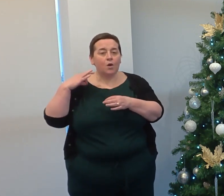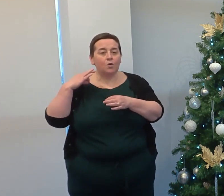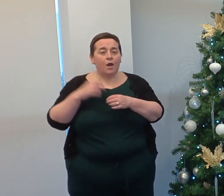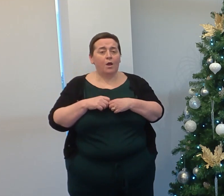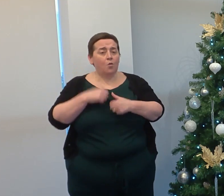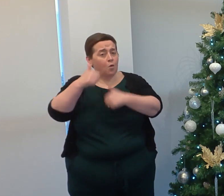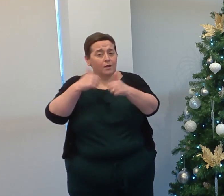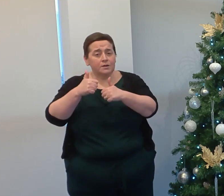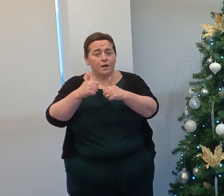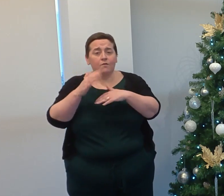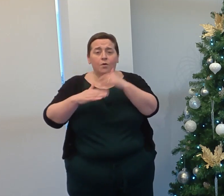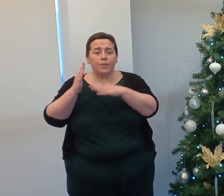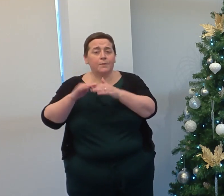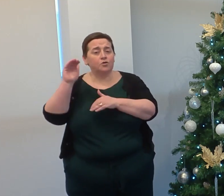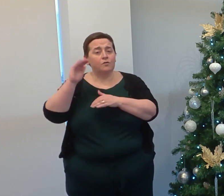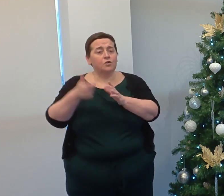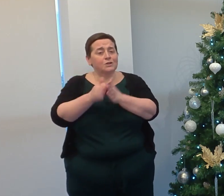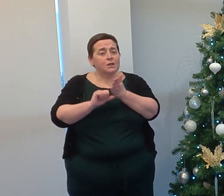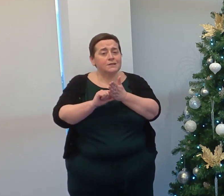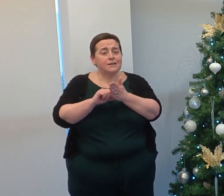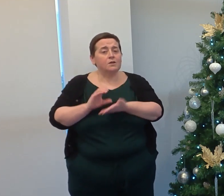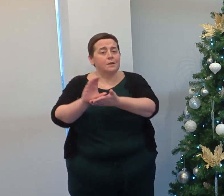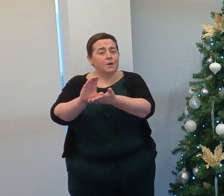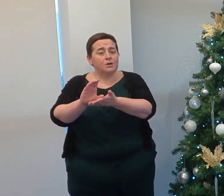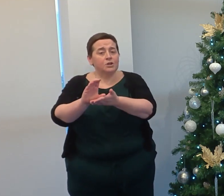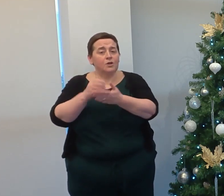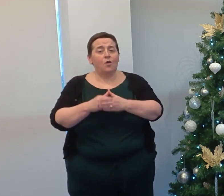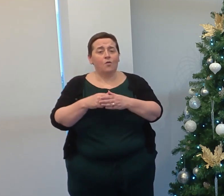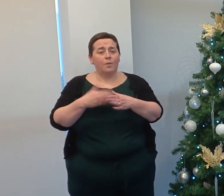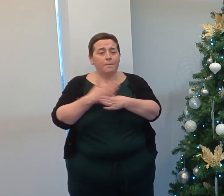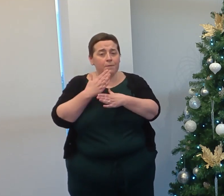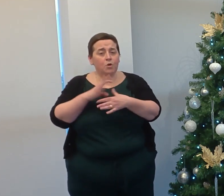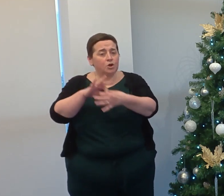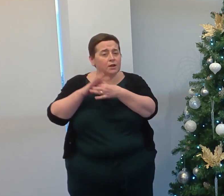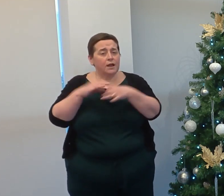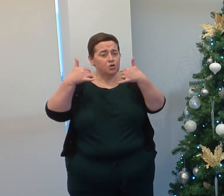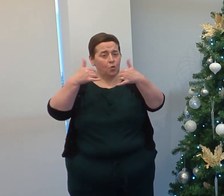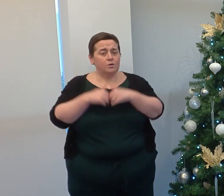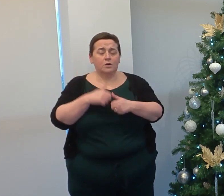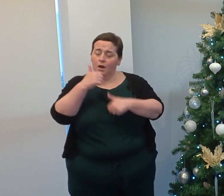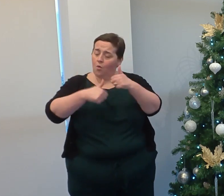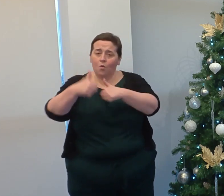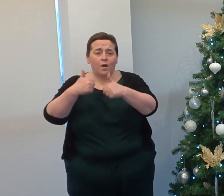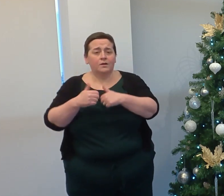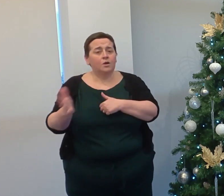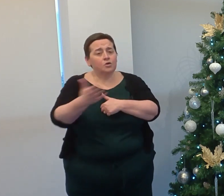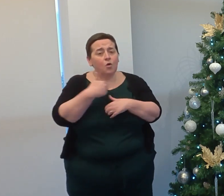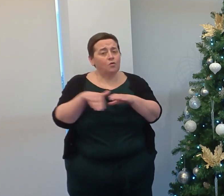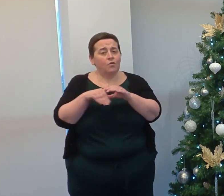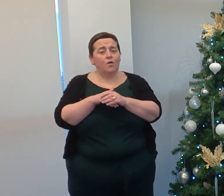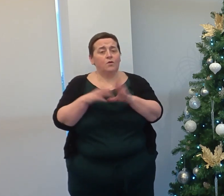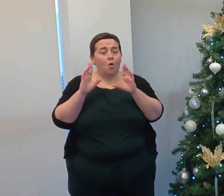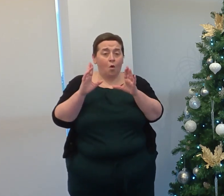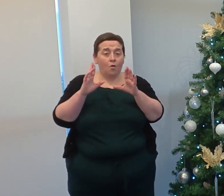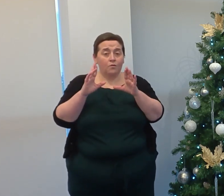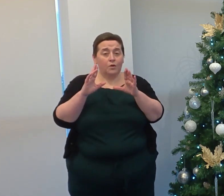Skills submission under the Heading of Employer Connections Award. Again, well done to everyone involved and